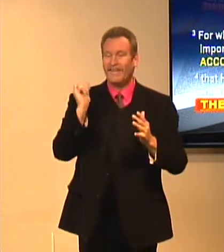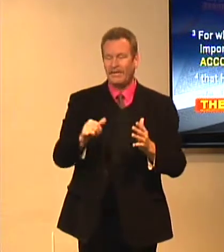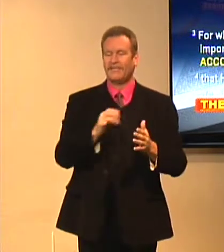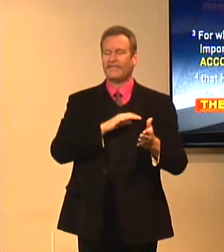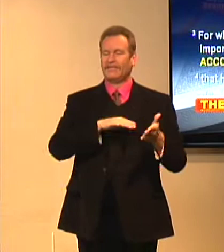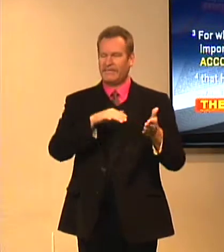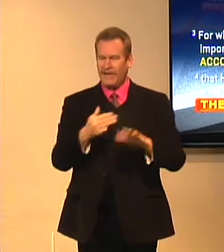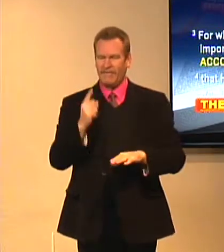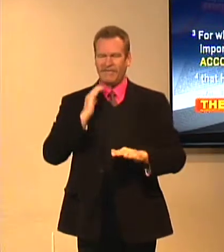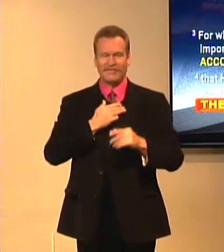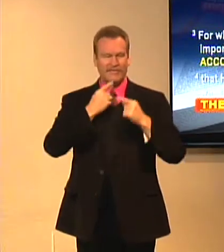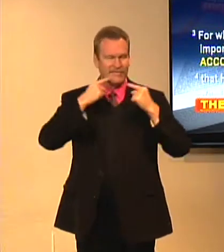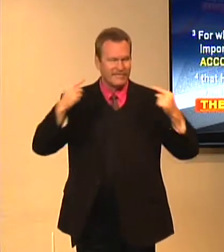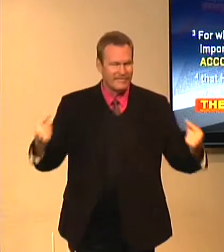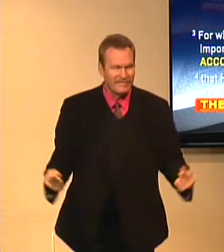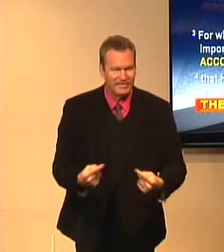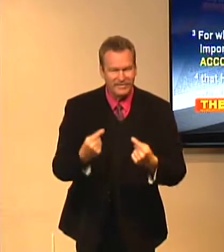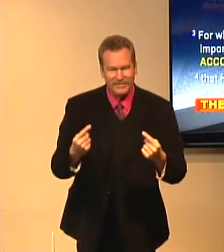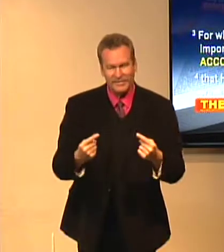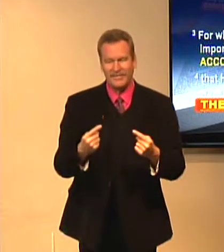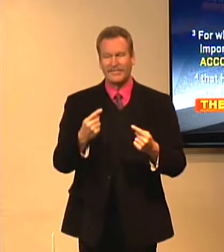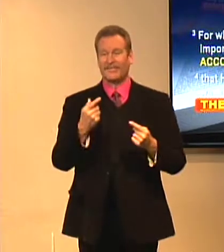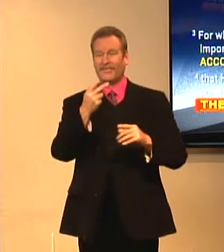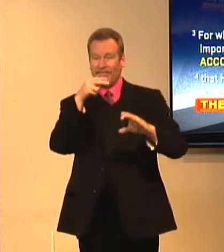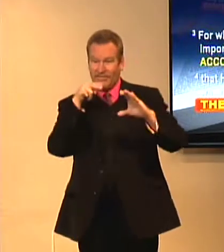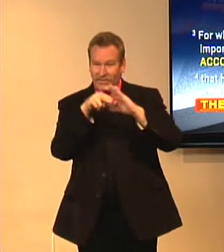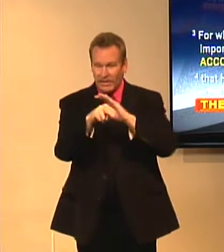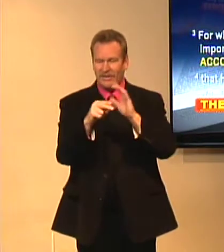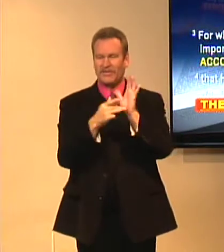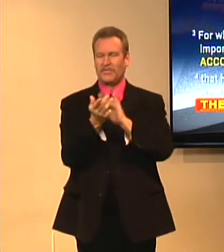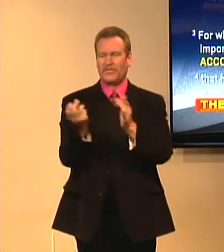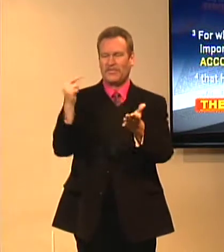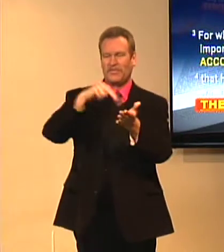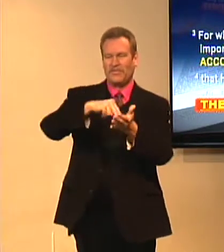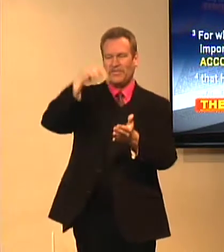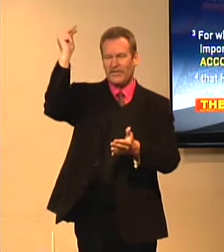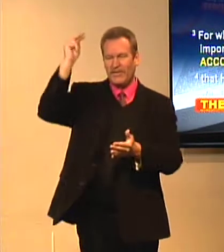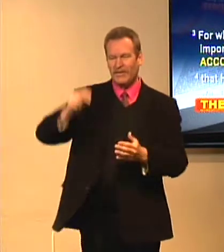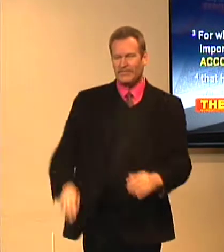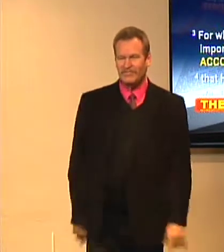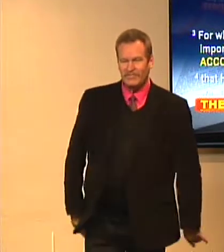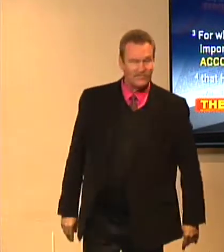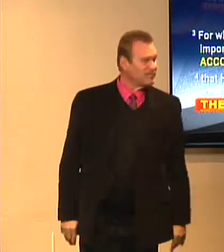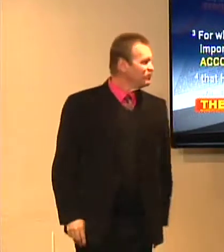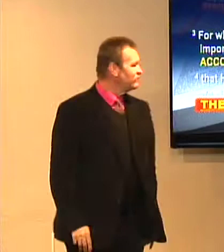Jesus Christ died and he was buried and then he was risen from the dead. This is the gospel.